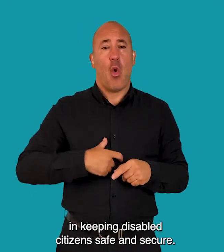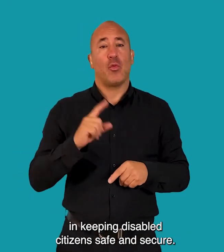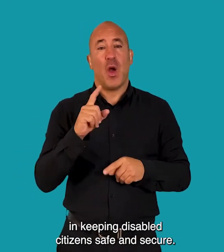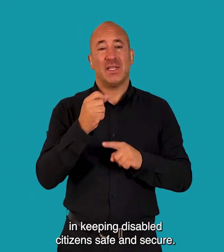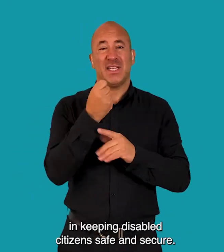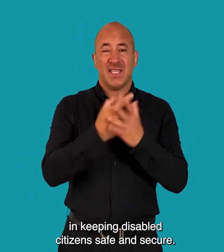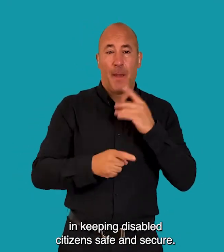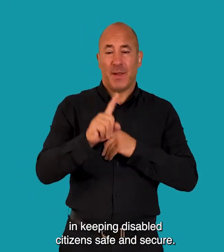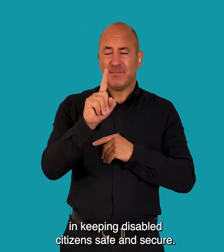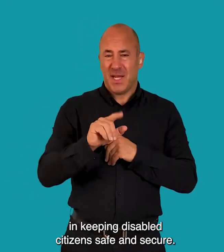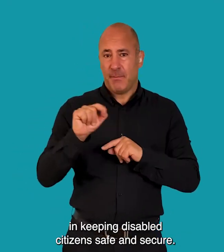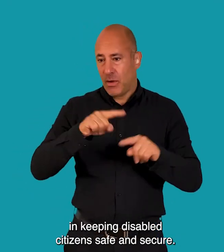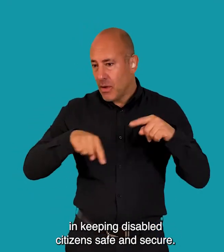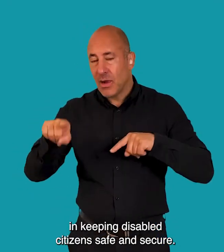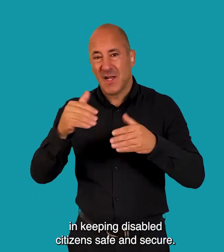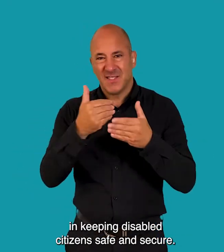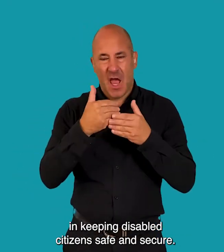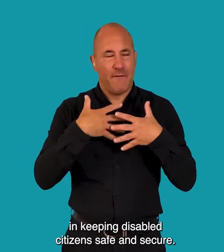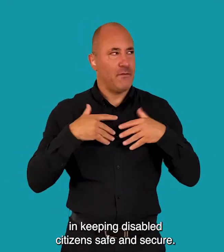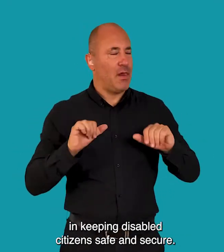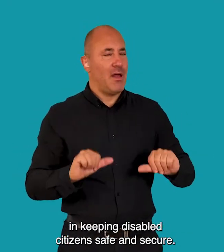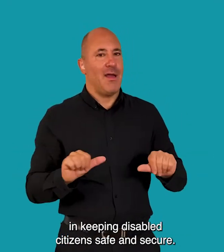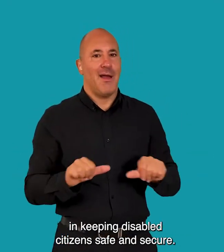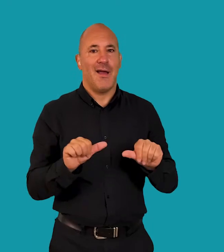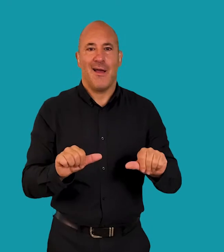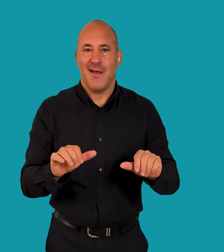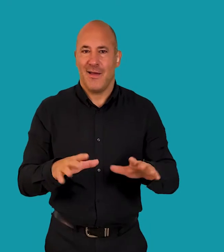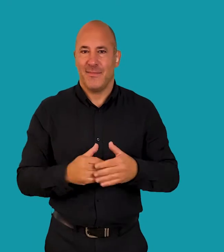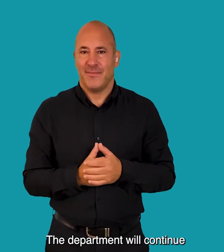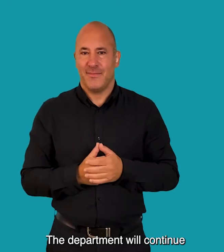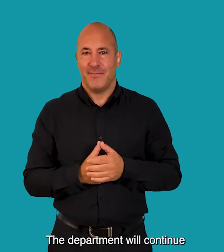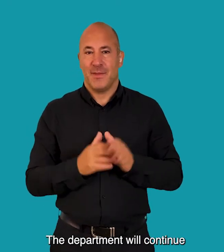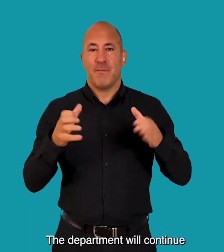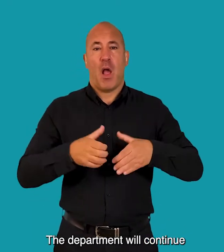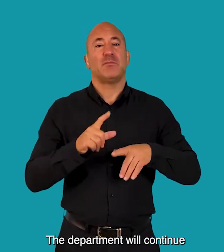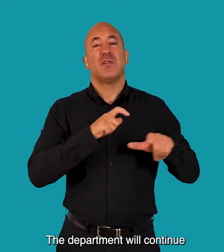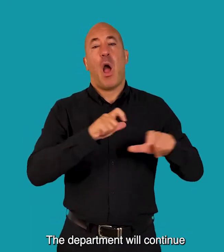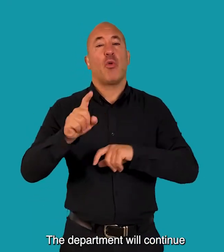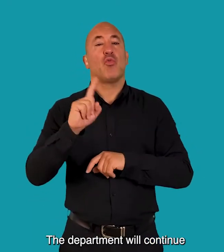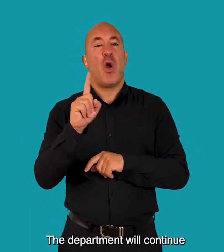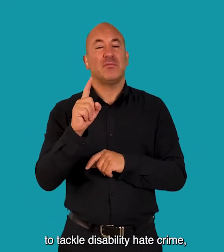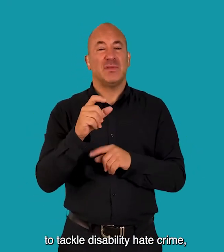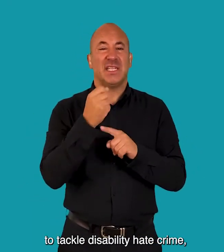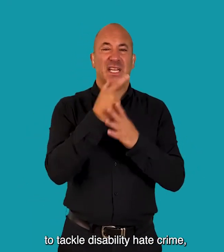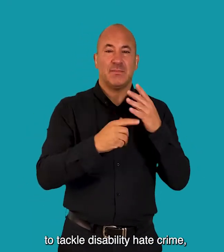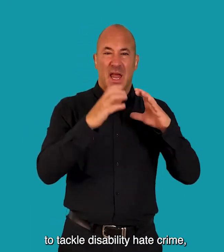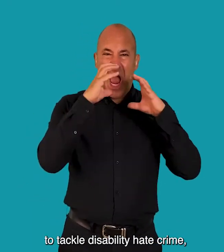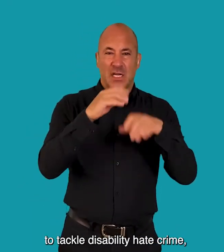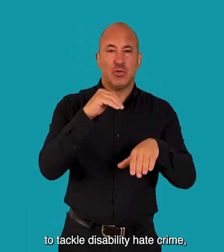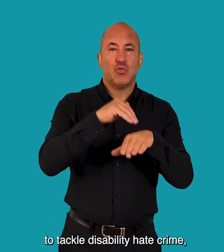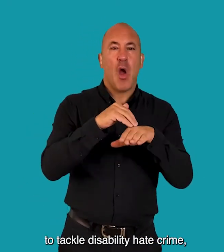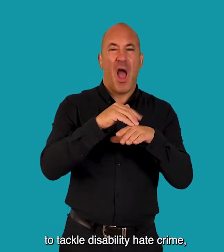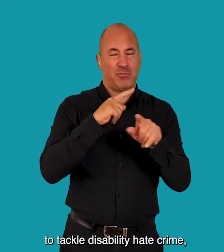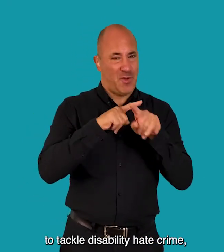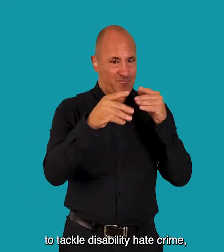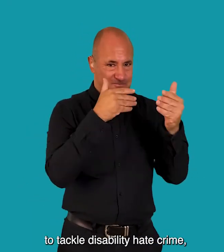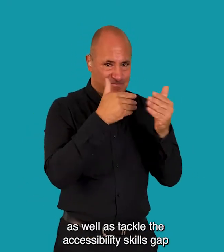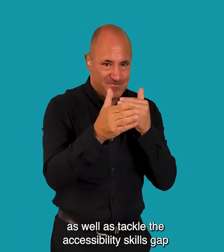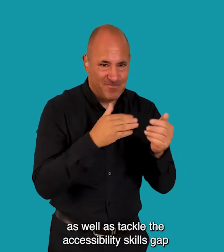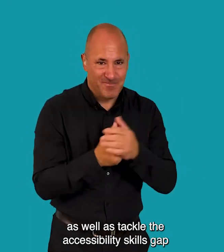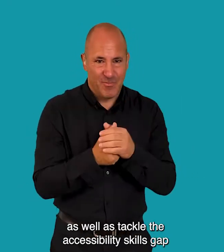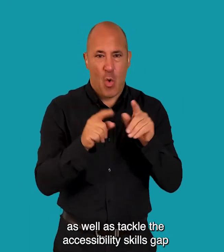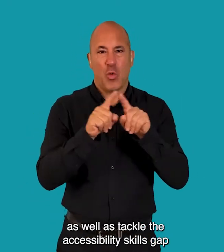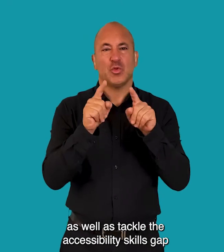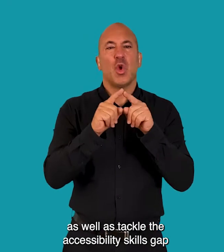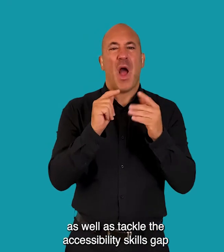play in keeping disabled citizens safe and secure The Department will continue to tackle disability hate crime,